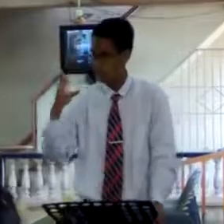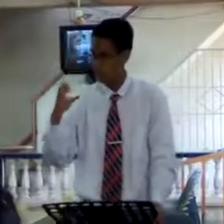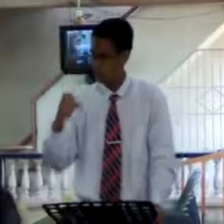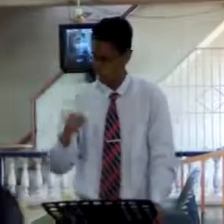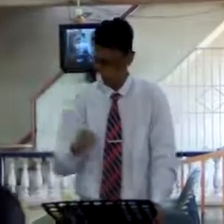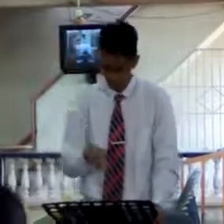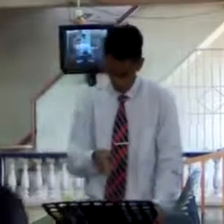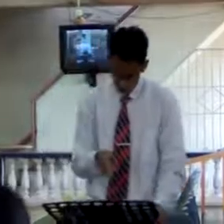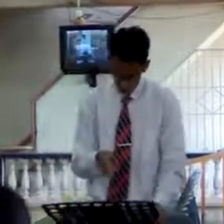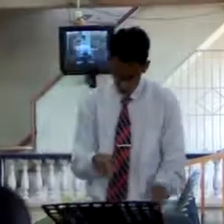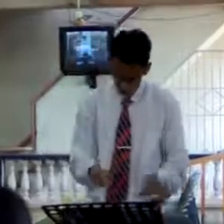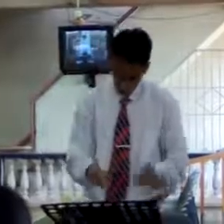, you are a